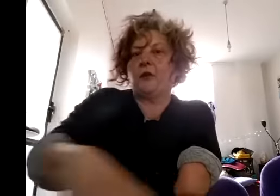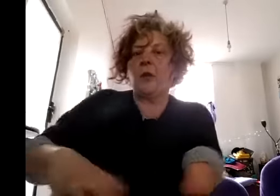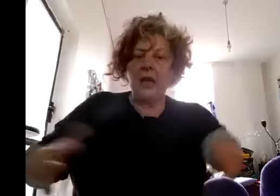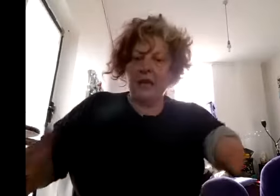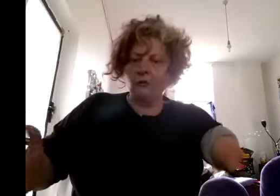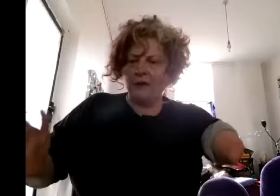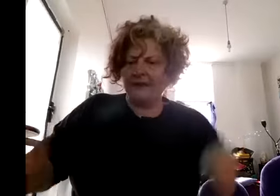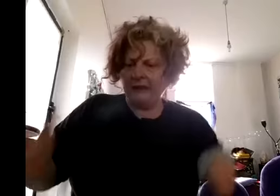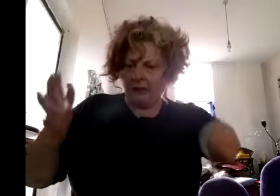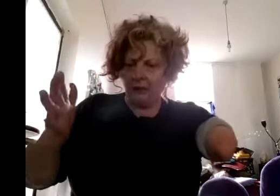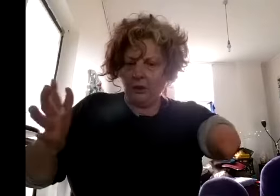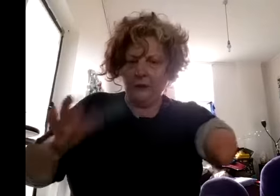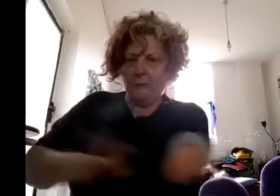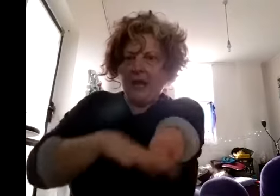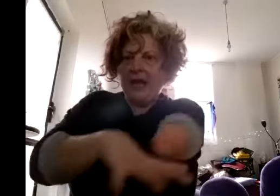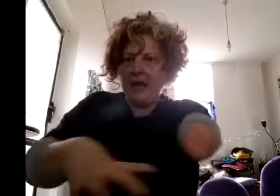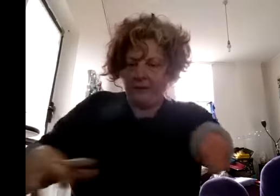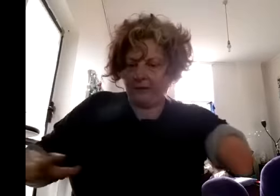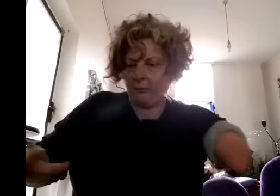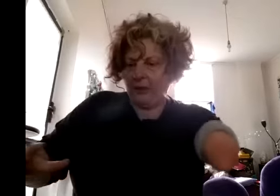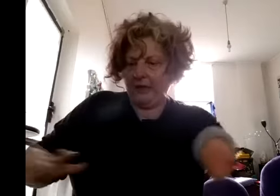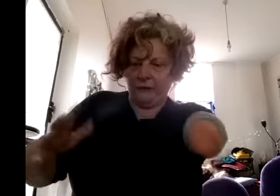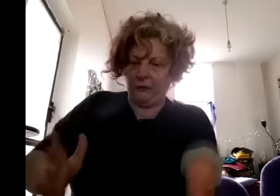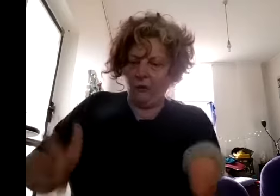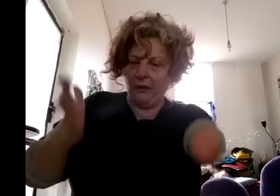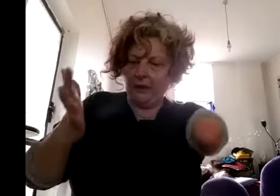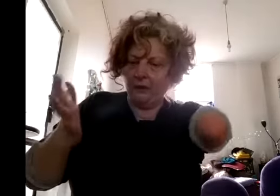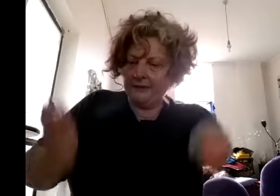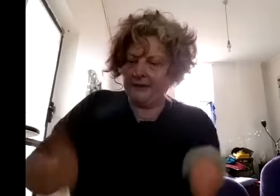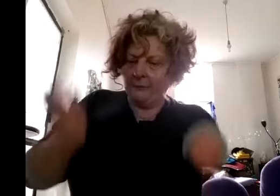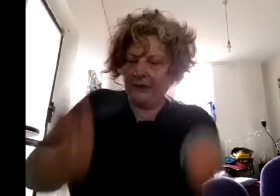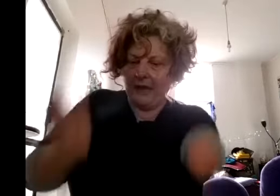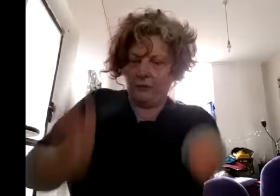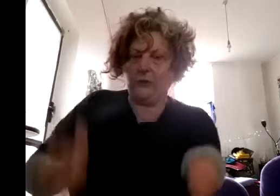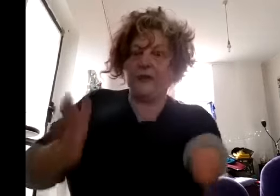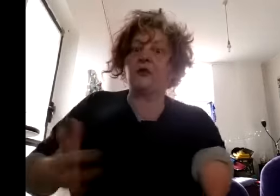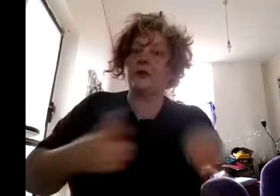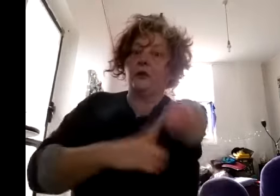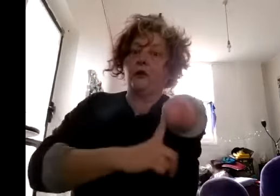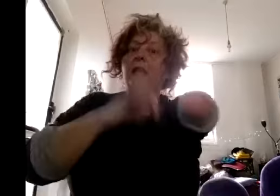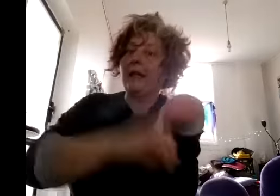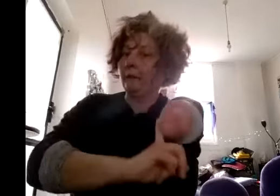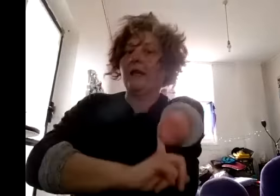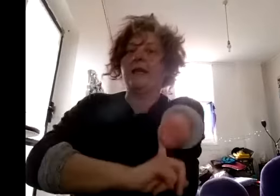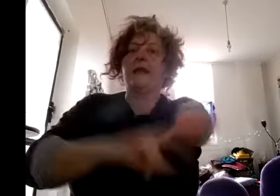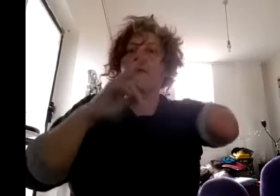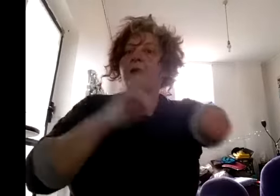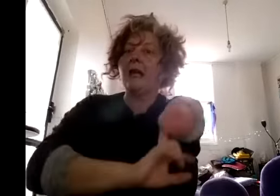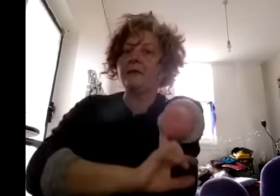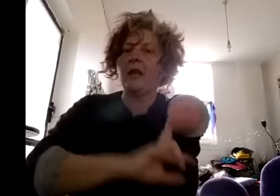and I think if you compare the spread of Victorian disability arts organizations who get funding have some